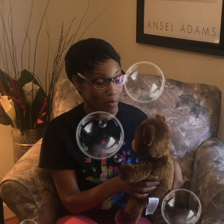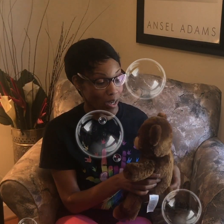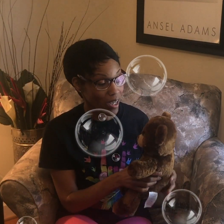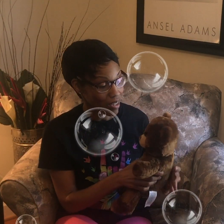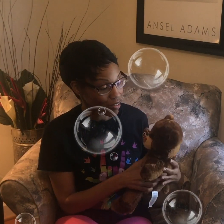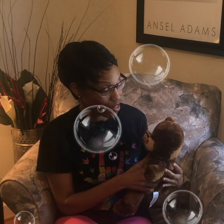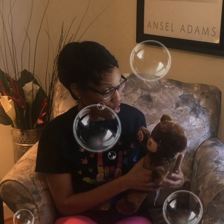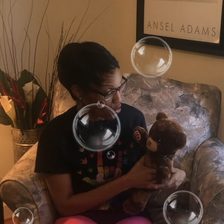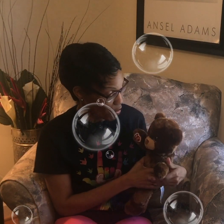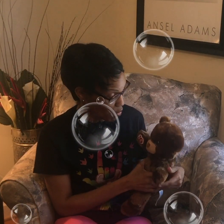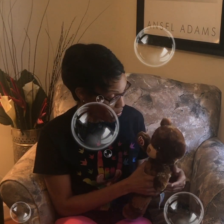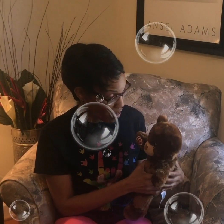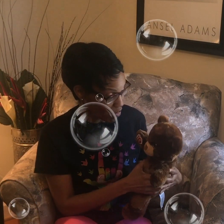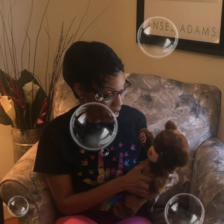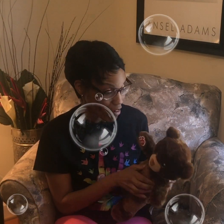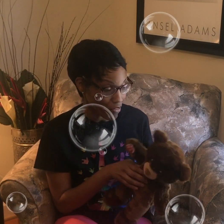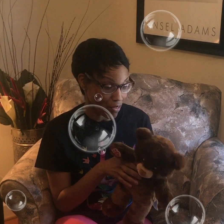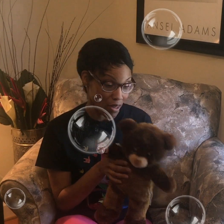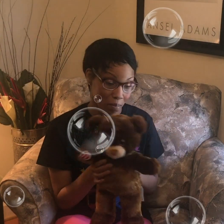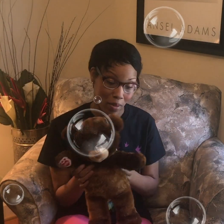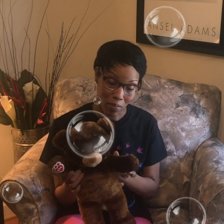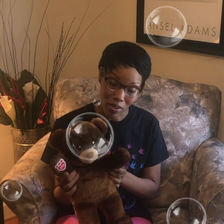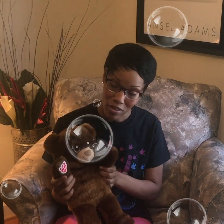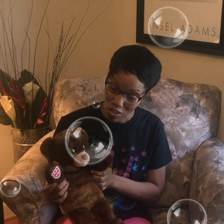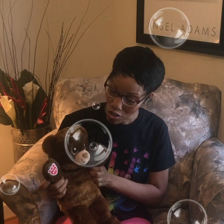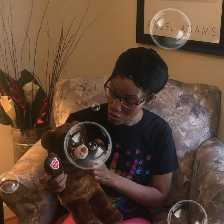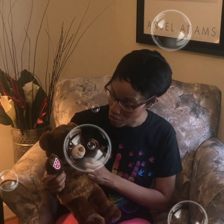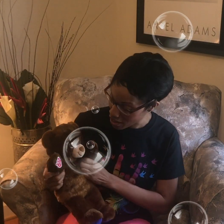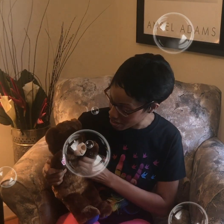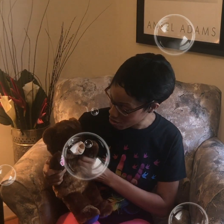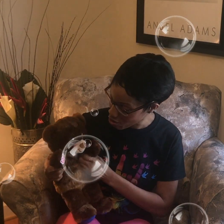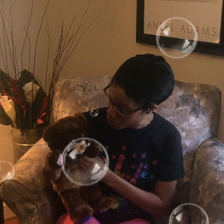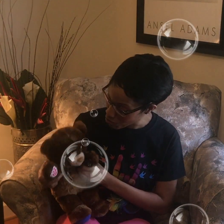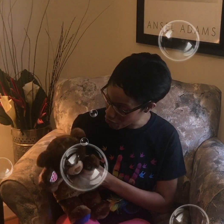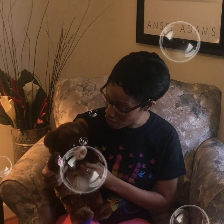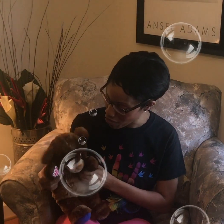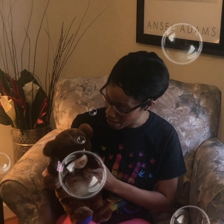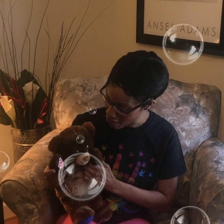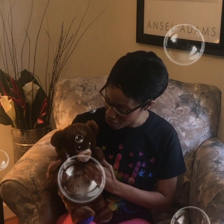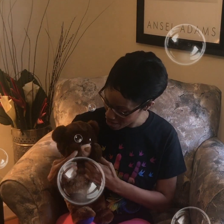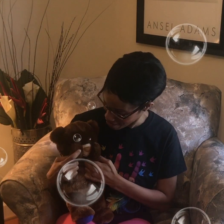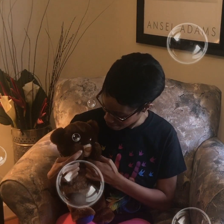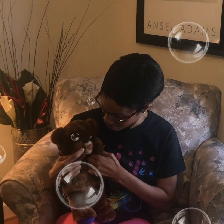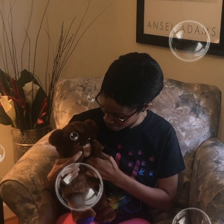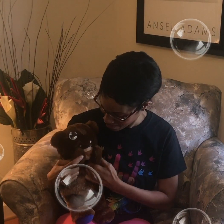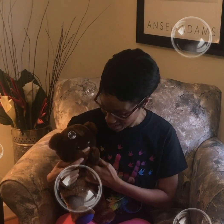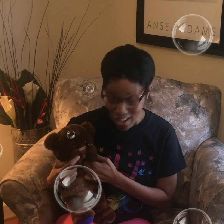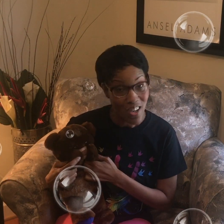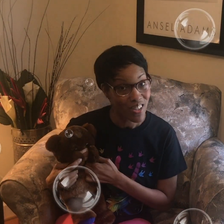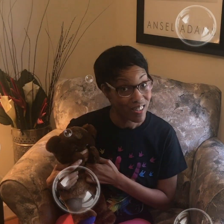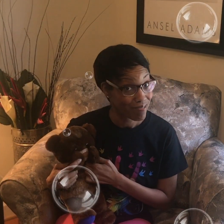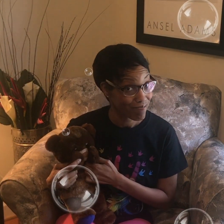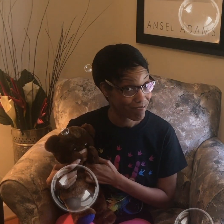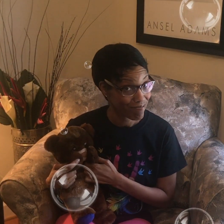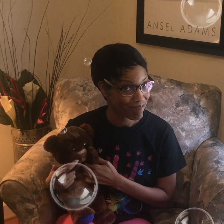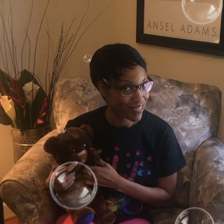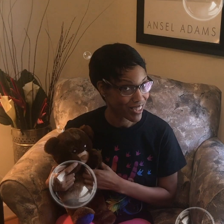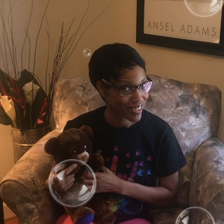rice you have your favorite favorite outfit right Baba are you ready to show them your favorite outfit let's